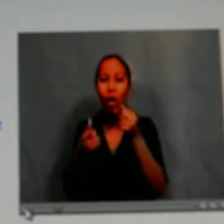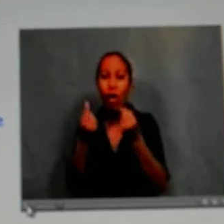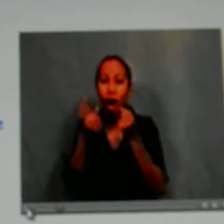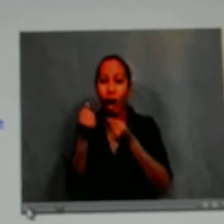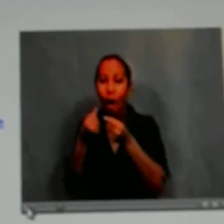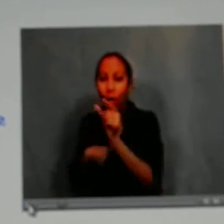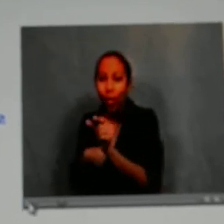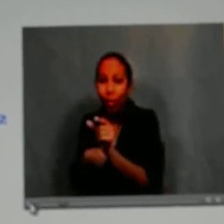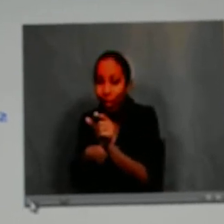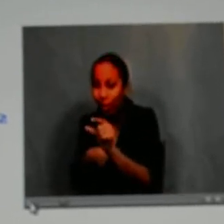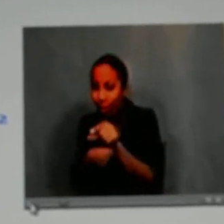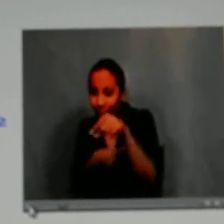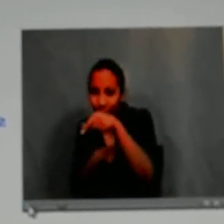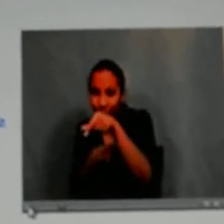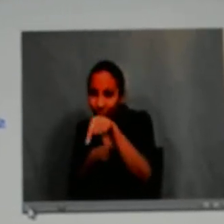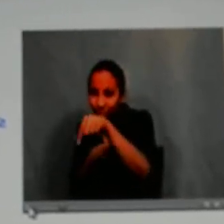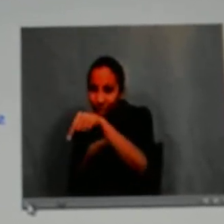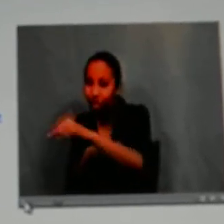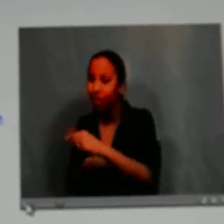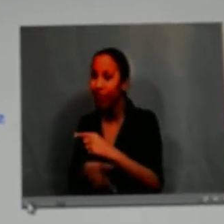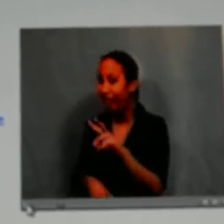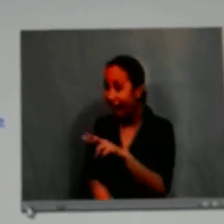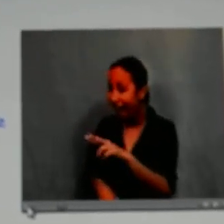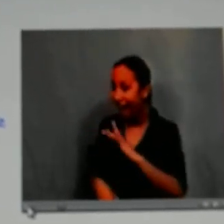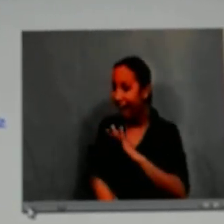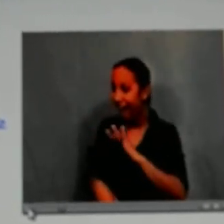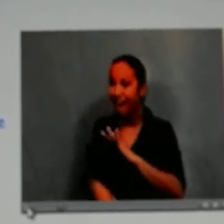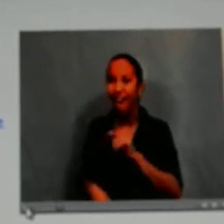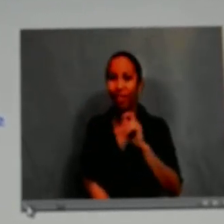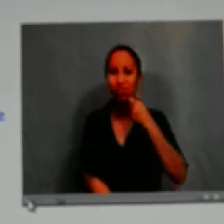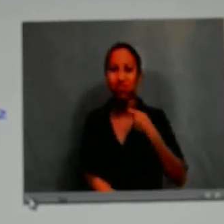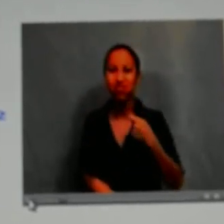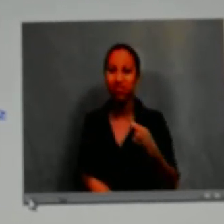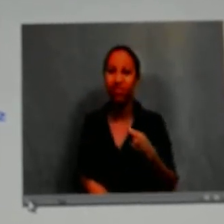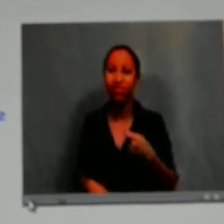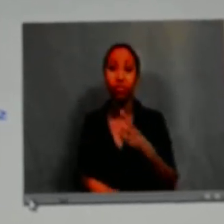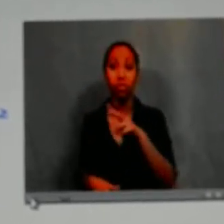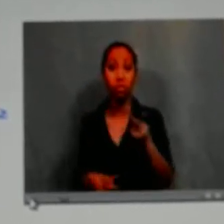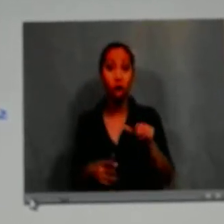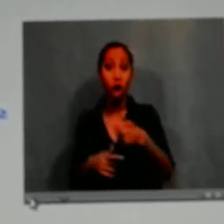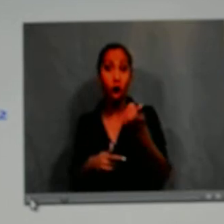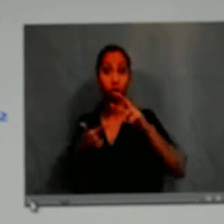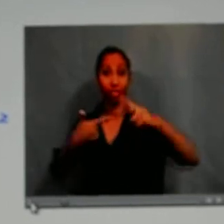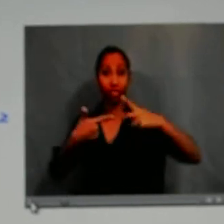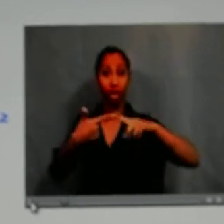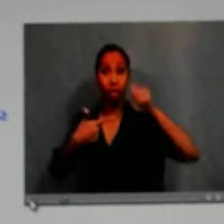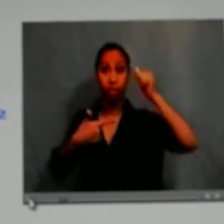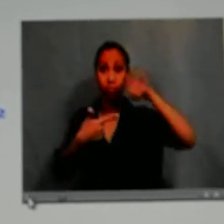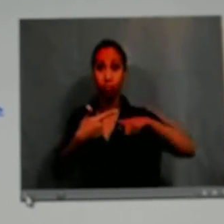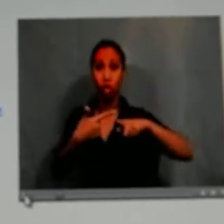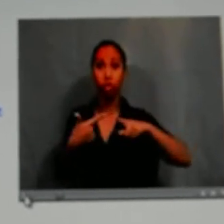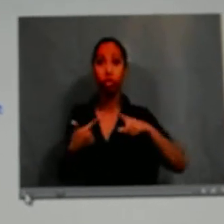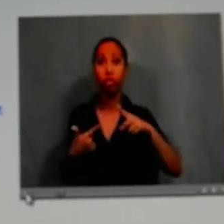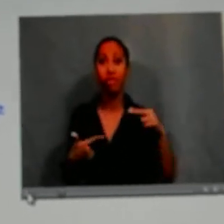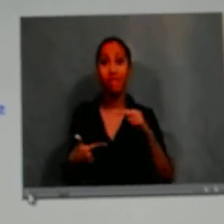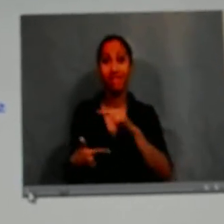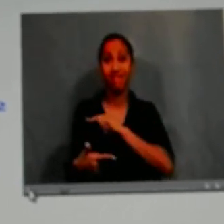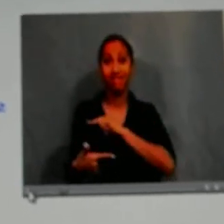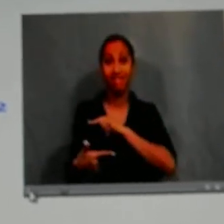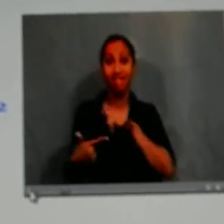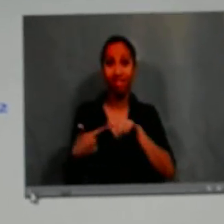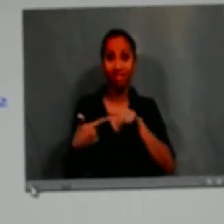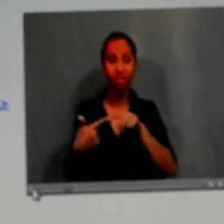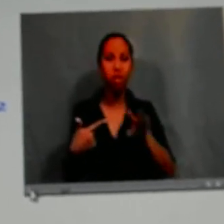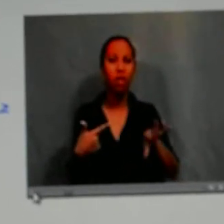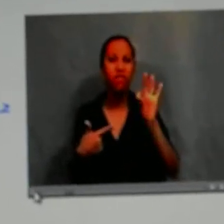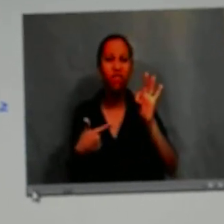he found a toy car inside at the bottom. I was like, wow, that's cool. So then my other